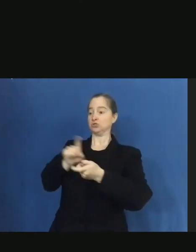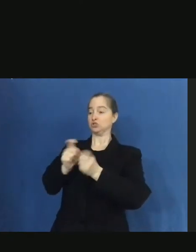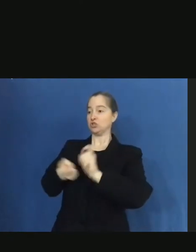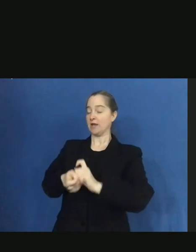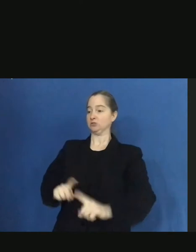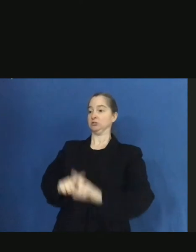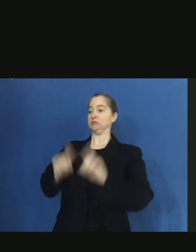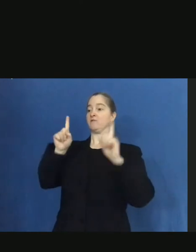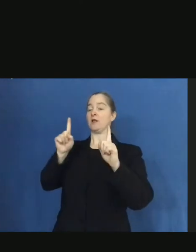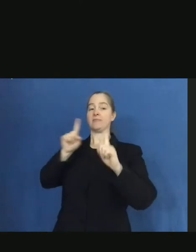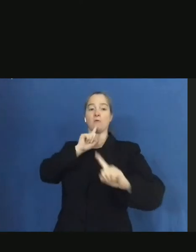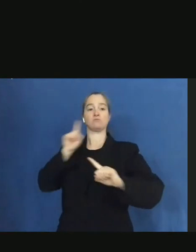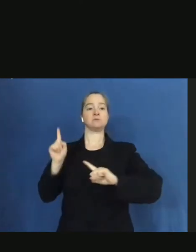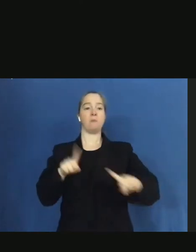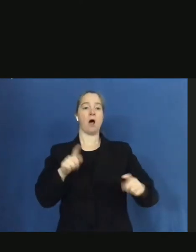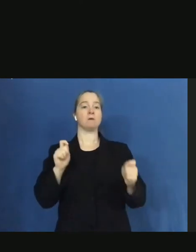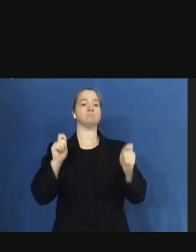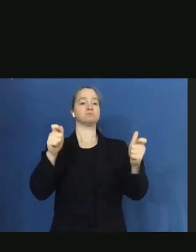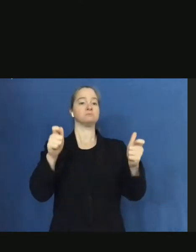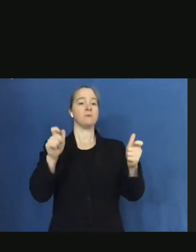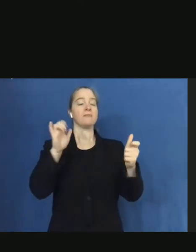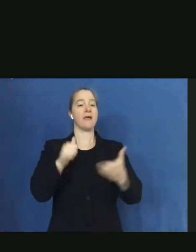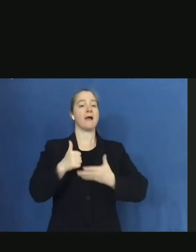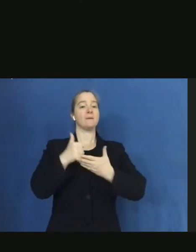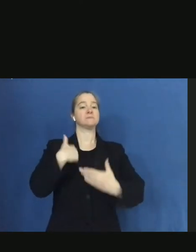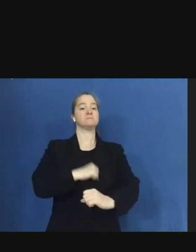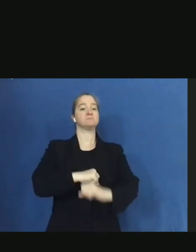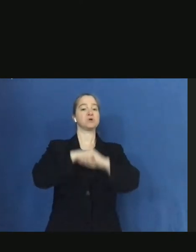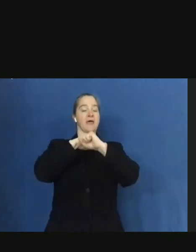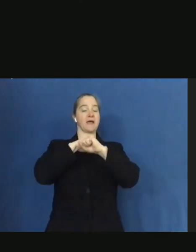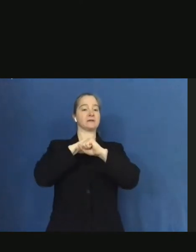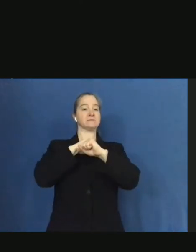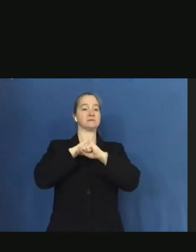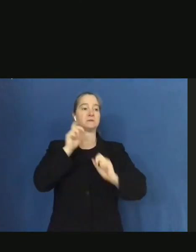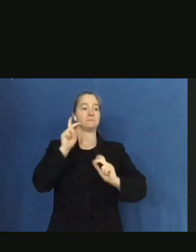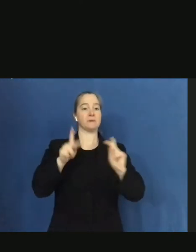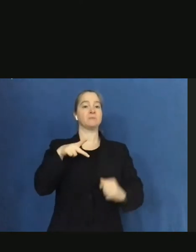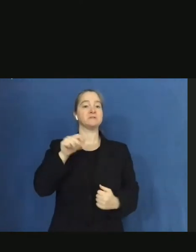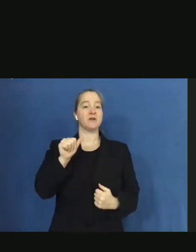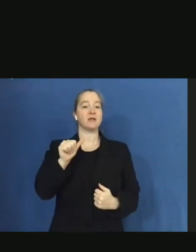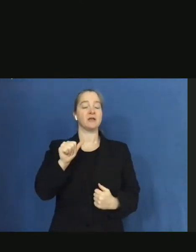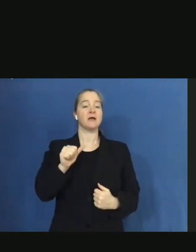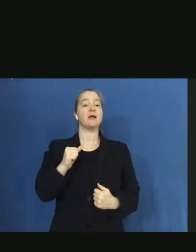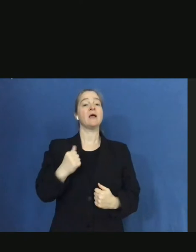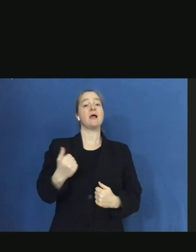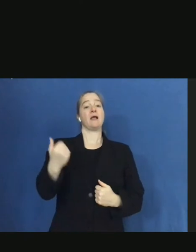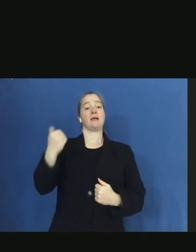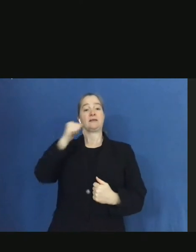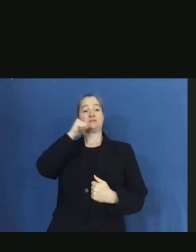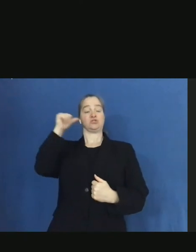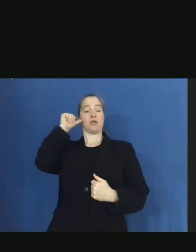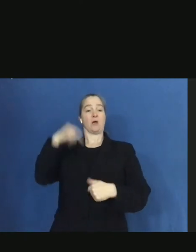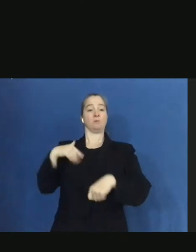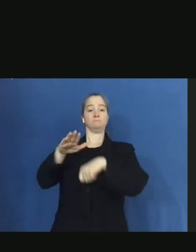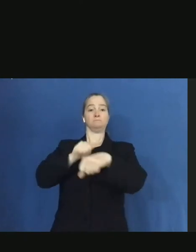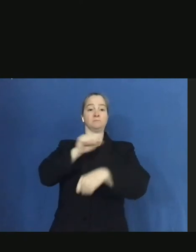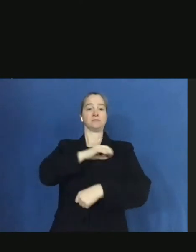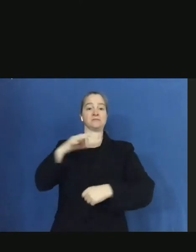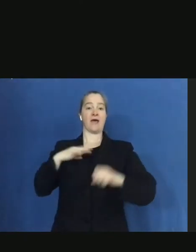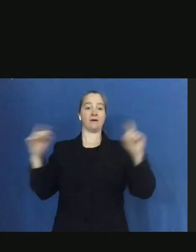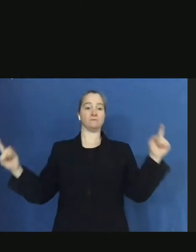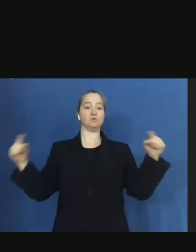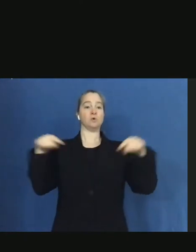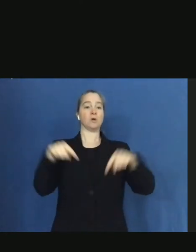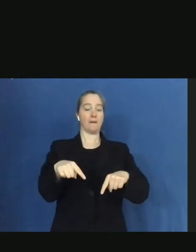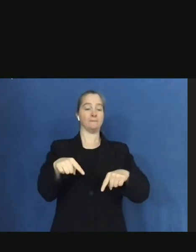to protecting citizens. Yesterday, we upstaffed our Commonwealth Response Coordination Center, which has been activated continuously for the COVID